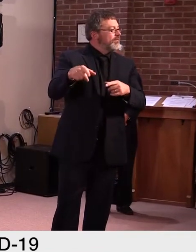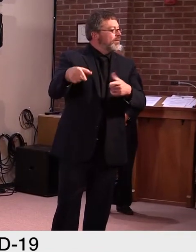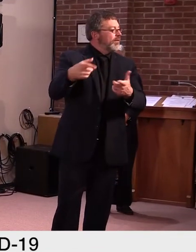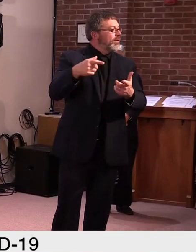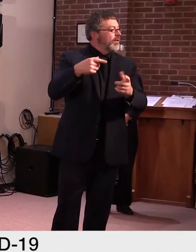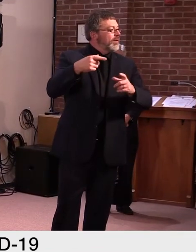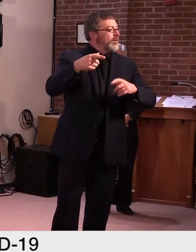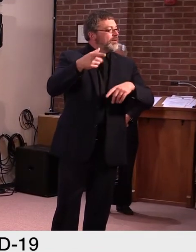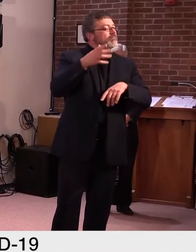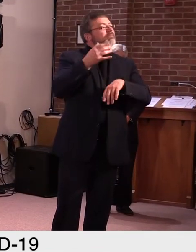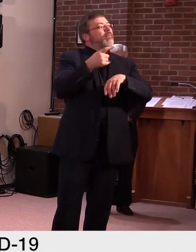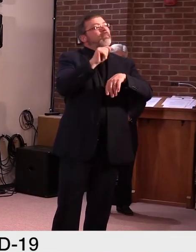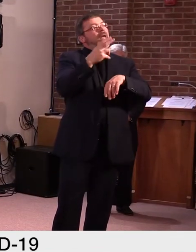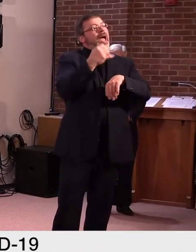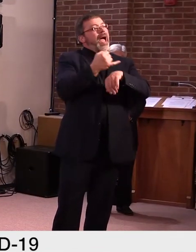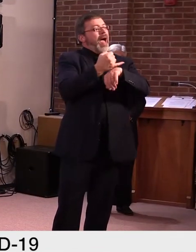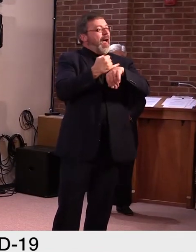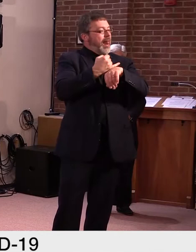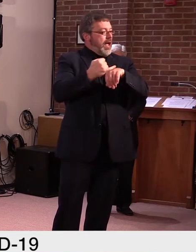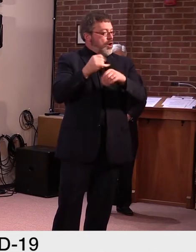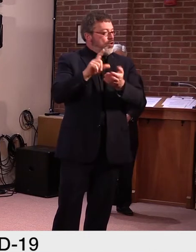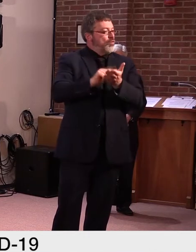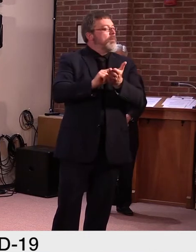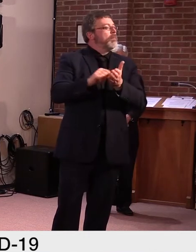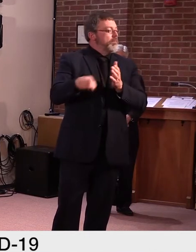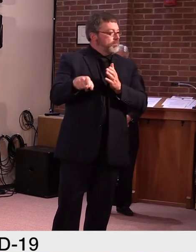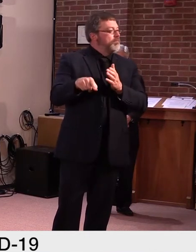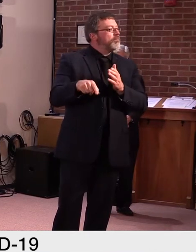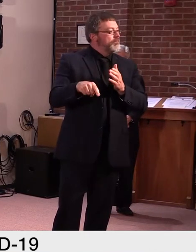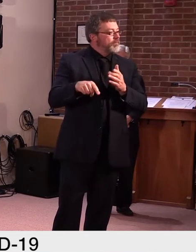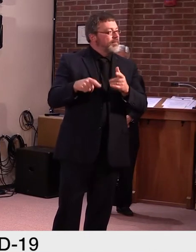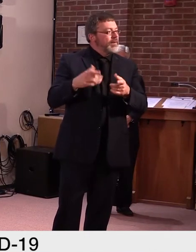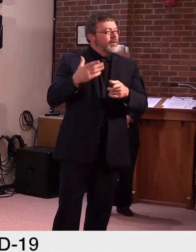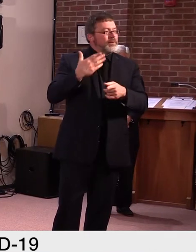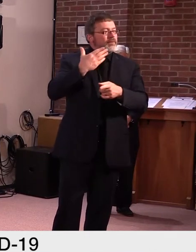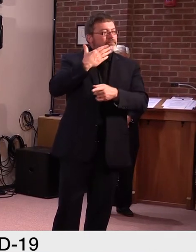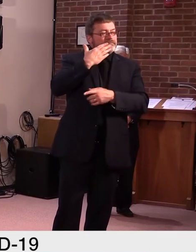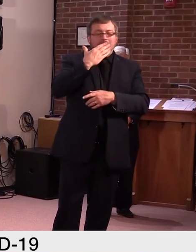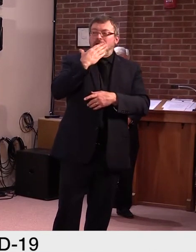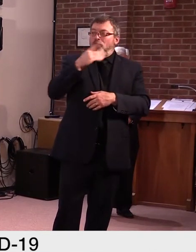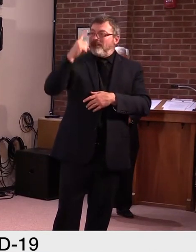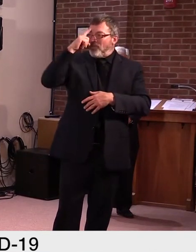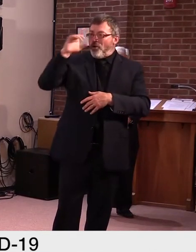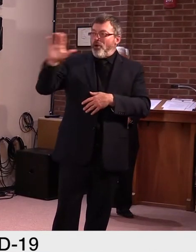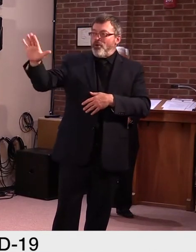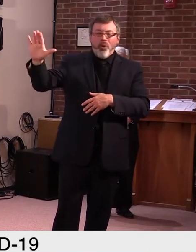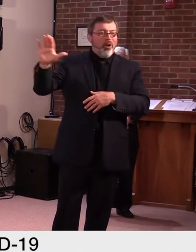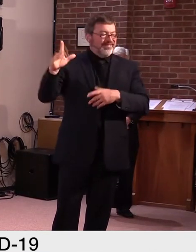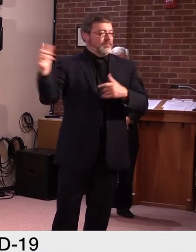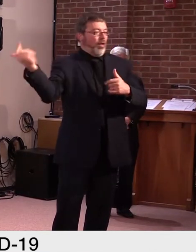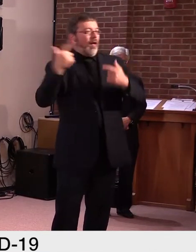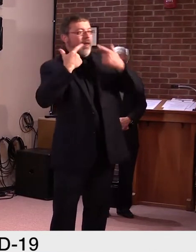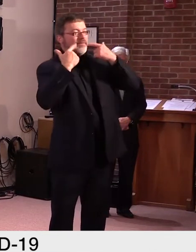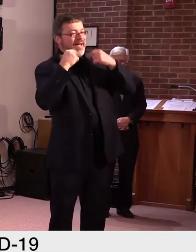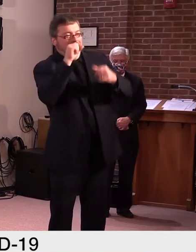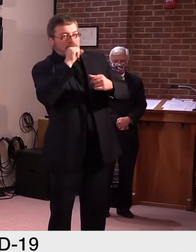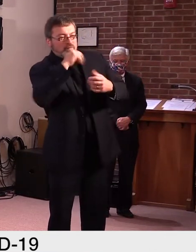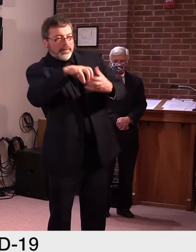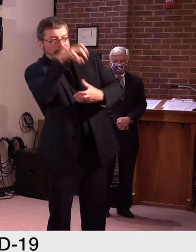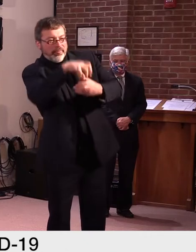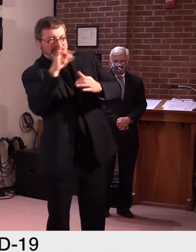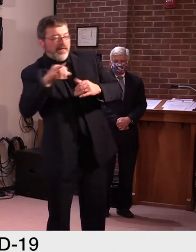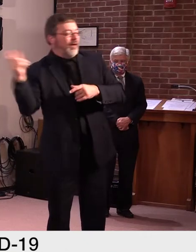Uh, thank you, Governor and Secretary Tevitz for that creamy update. Uh, just for the record, Governor Dean is on record that